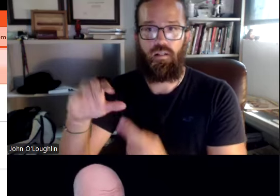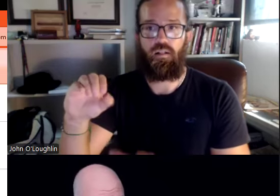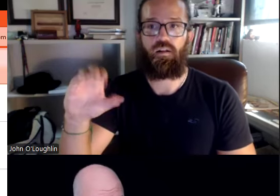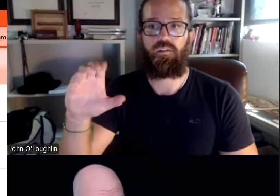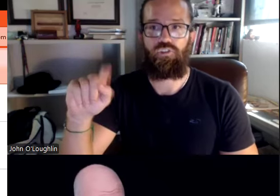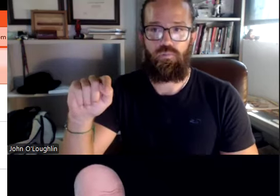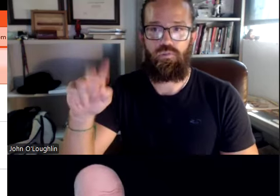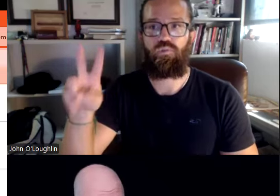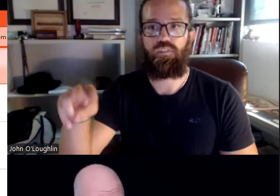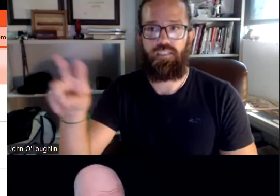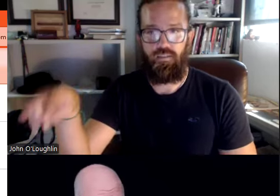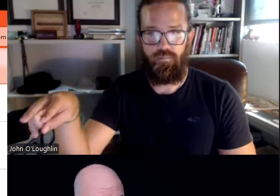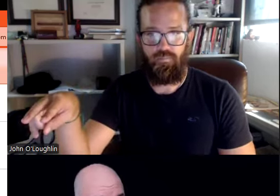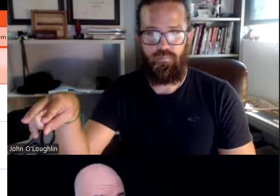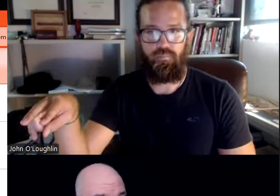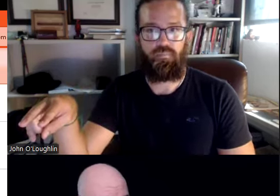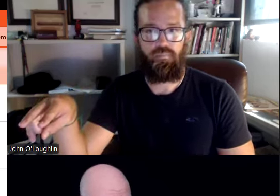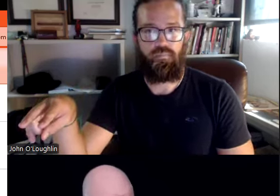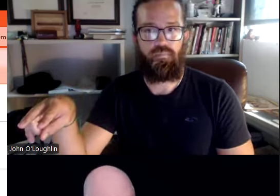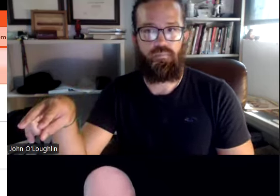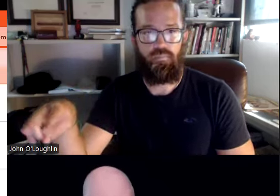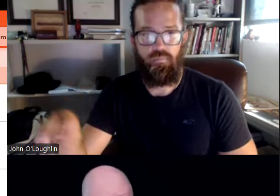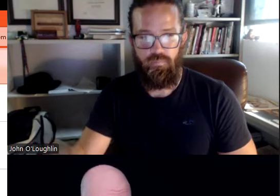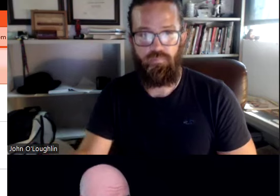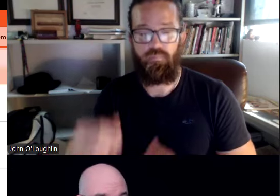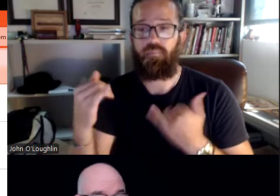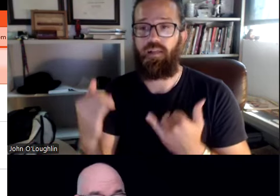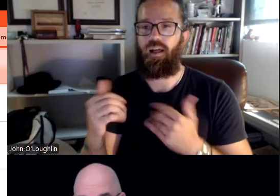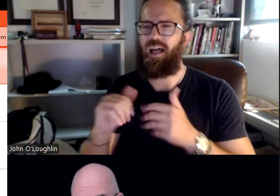same partner until October 22nd.